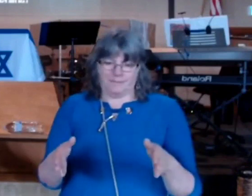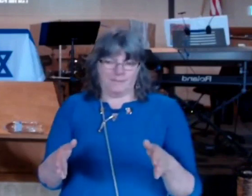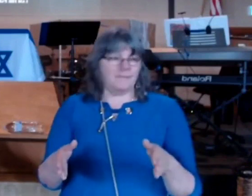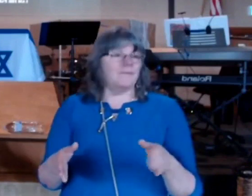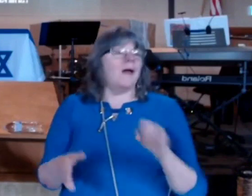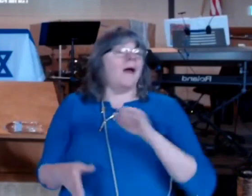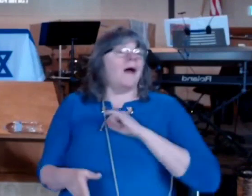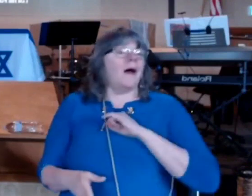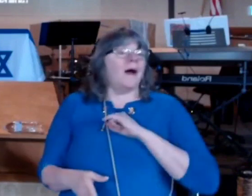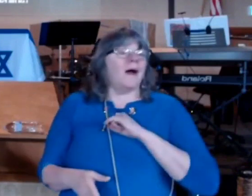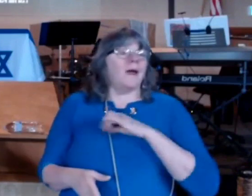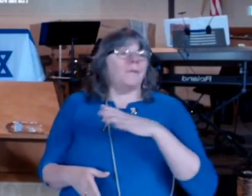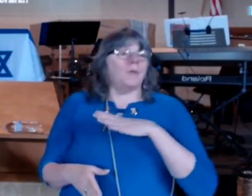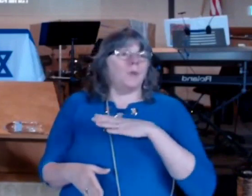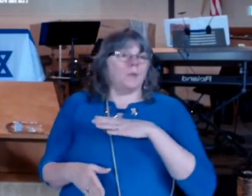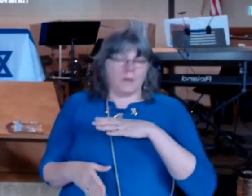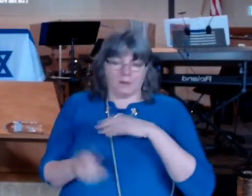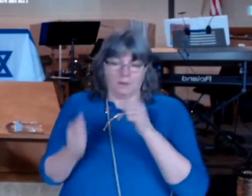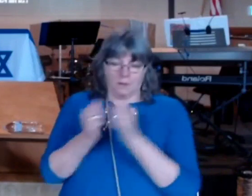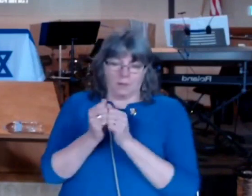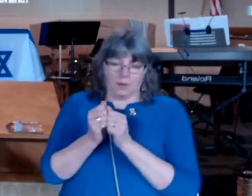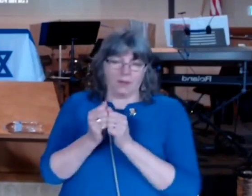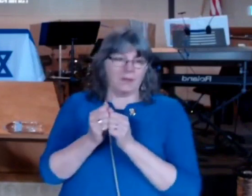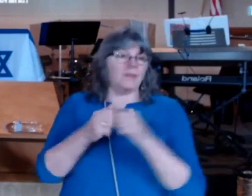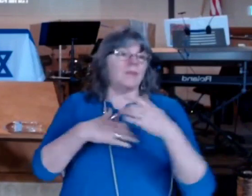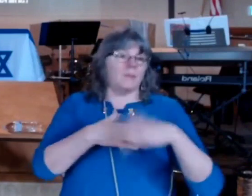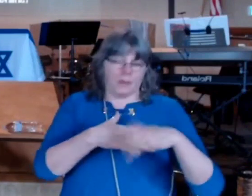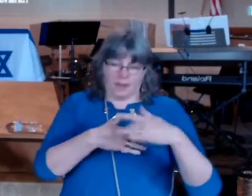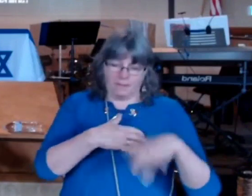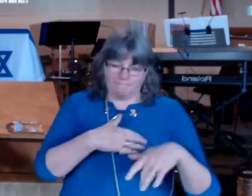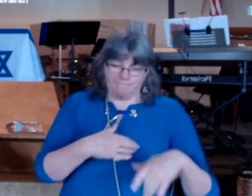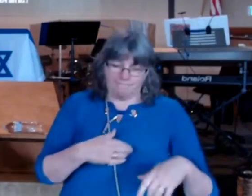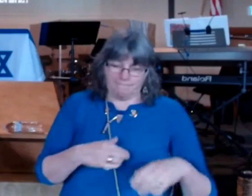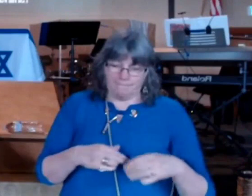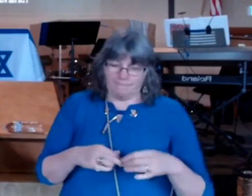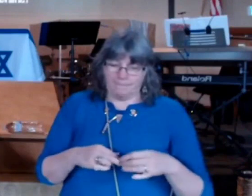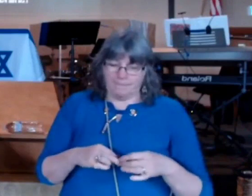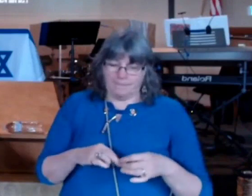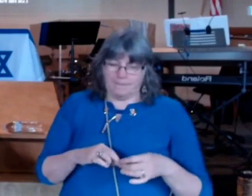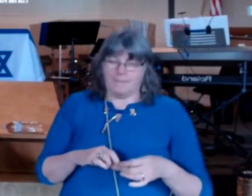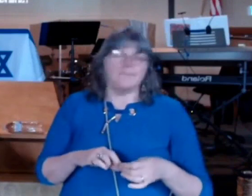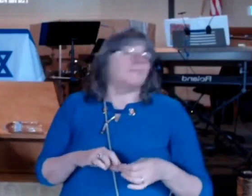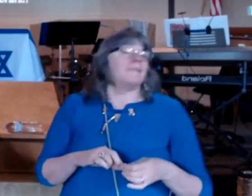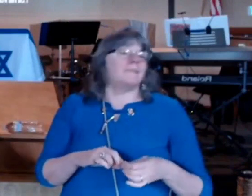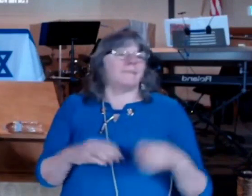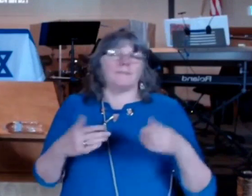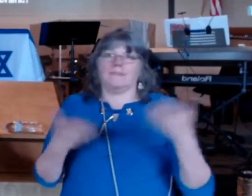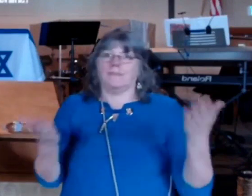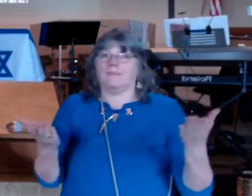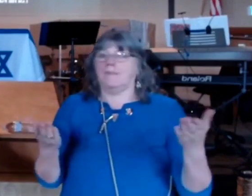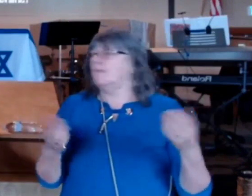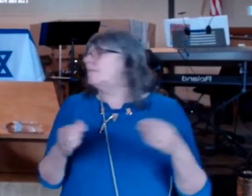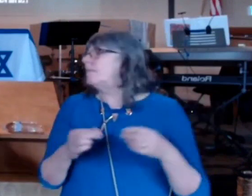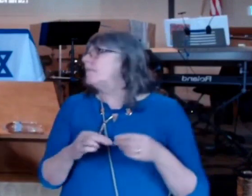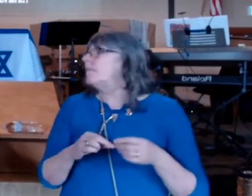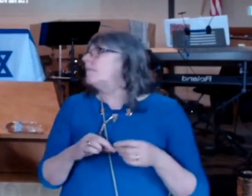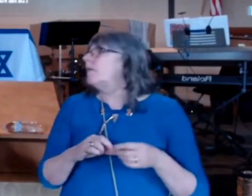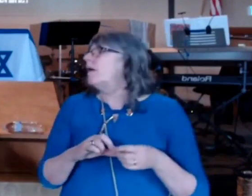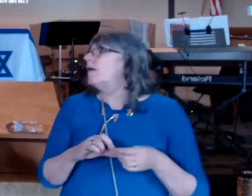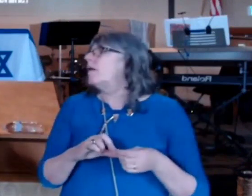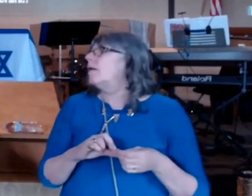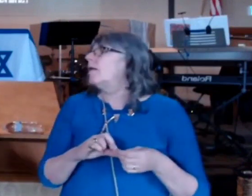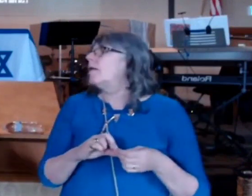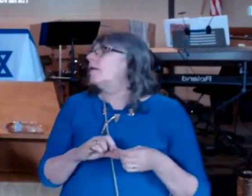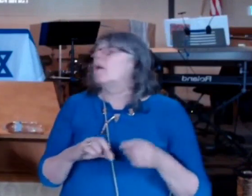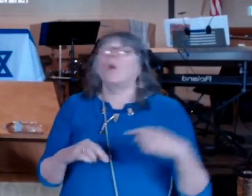and he reminds us too that the result of sin is death so we